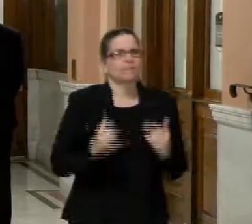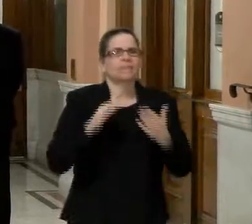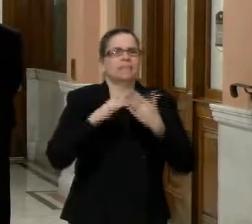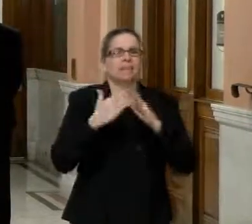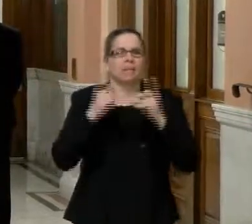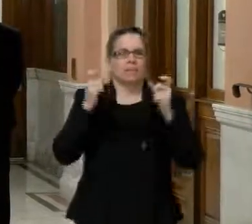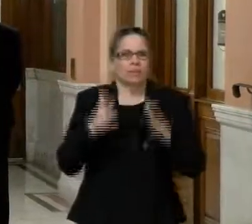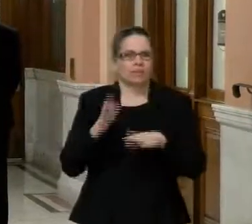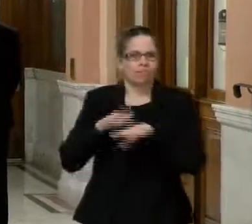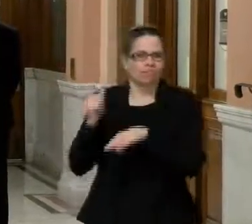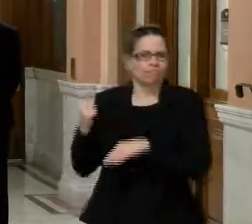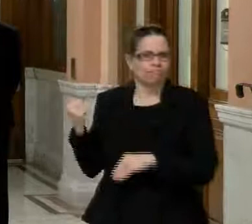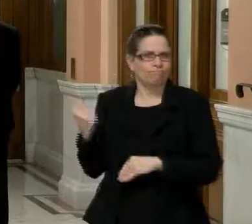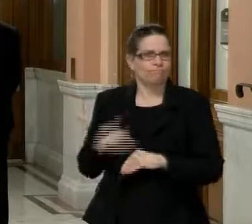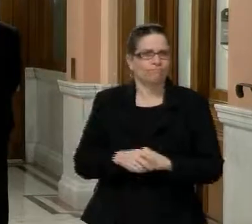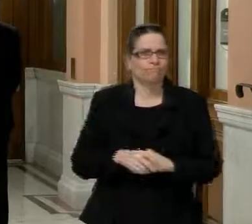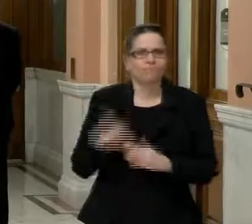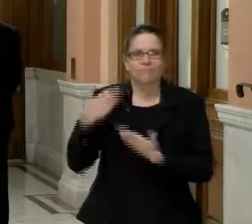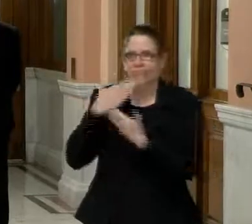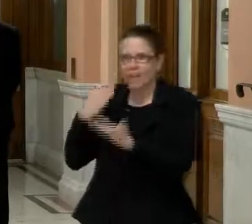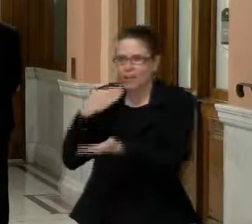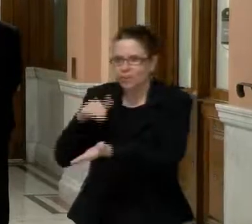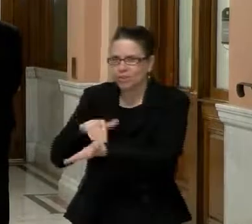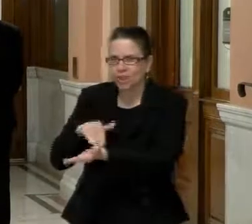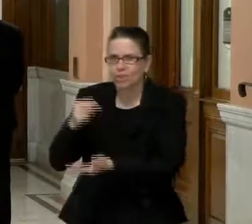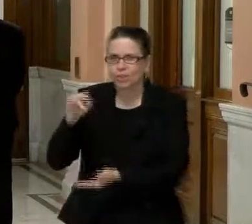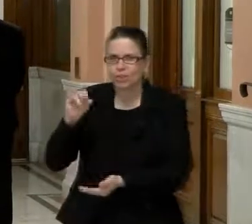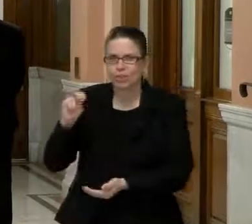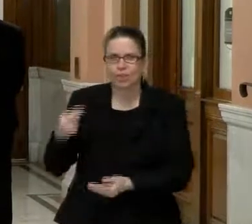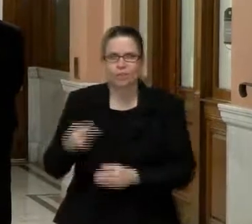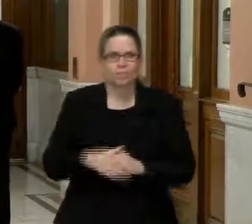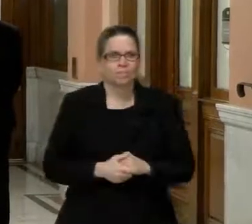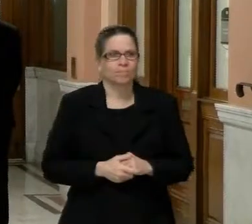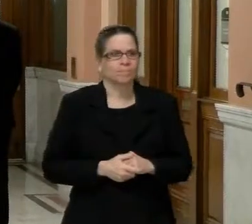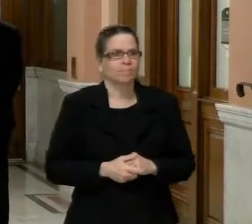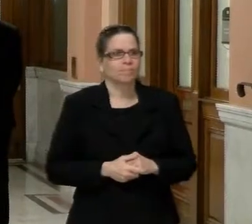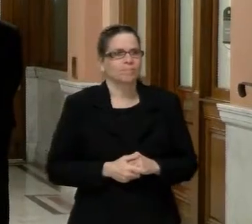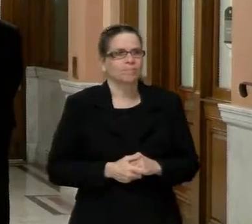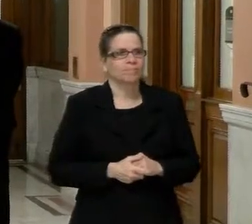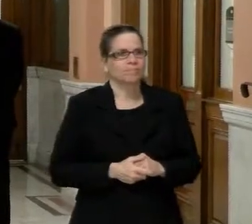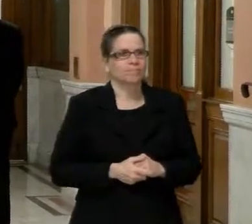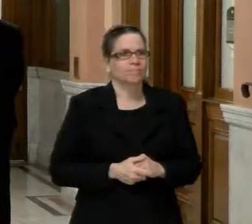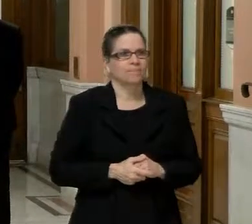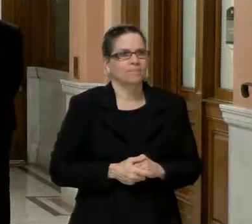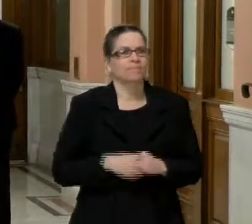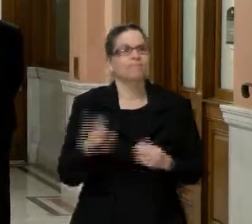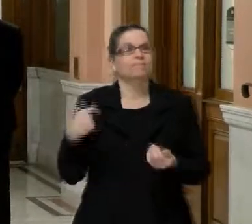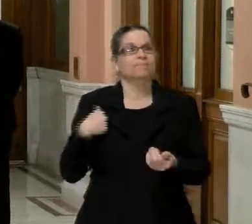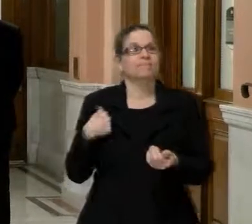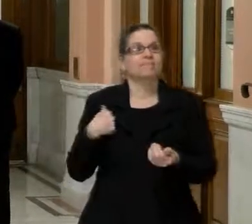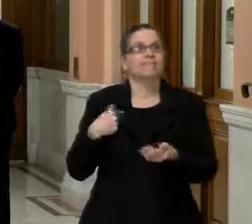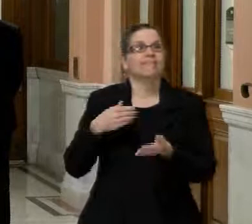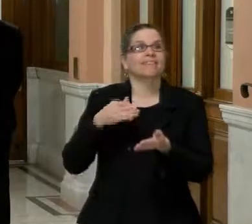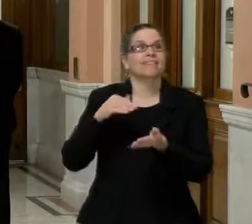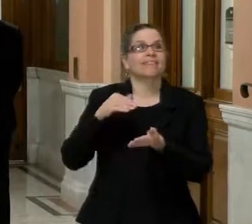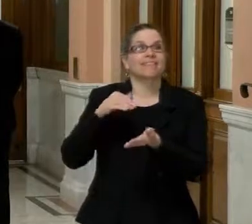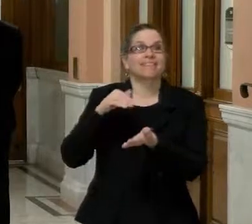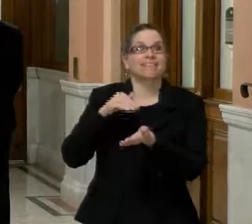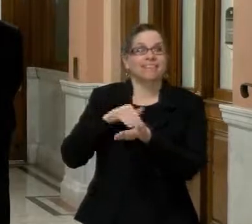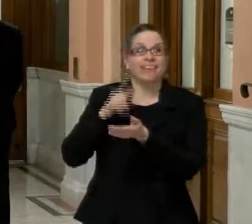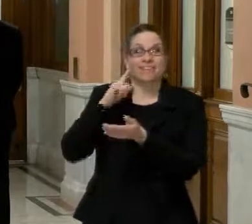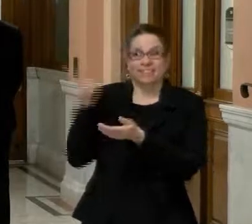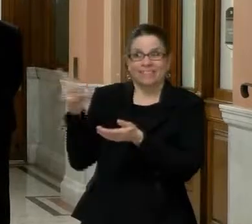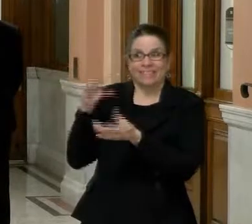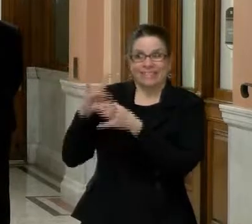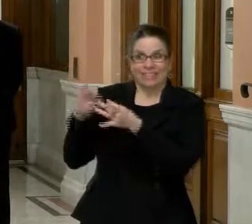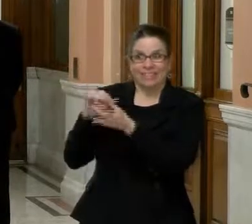Thank you, Dr. Hirsch. And let me, um, maybe start where Dr. Hirsch, uh, left off and saying that, you know, when I